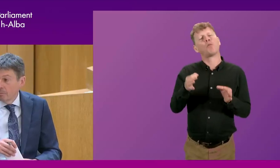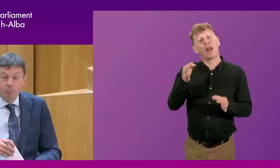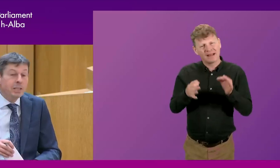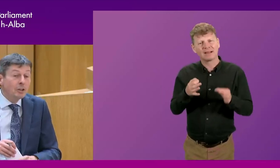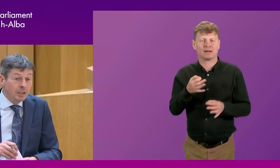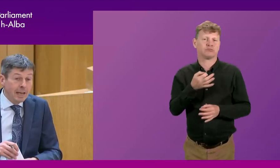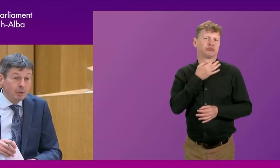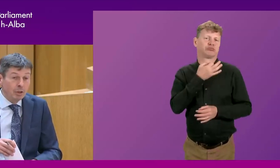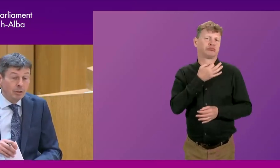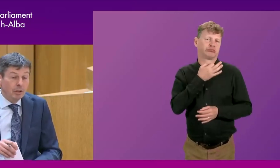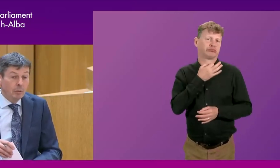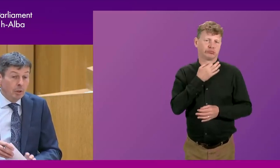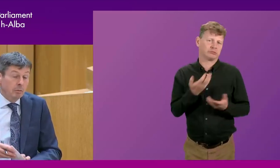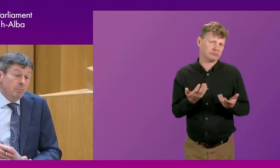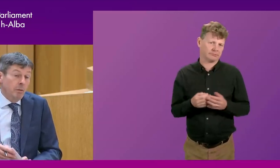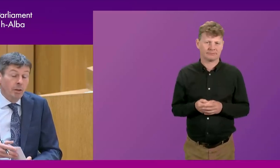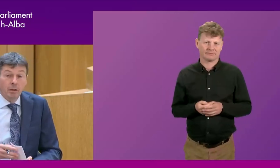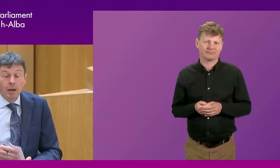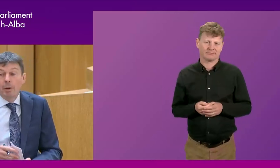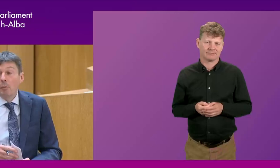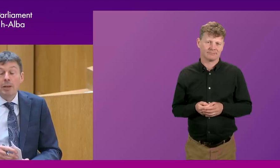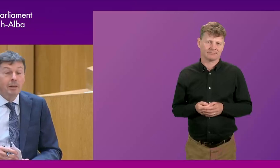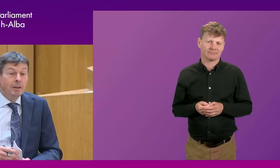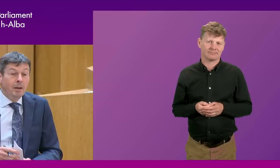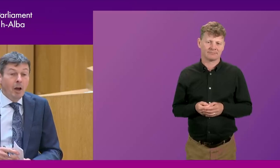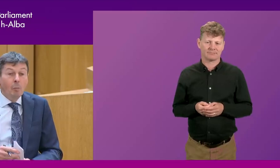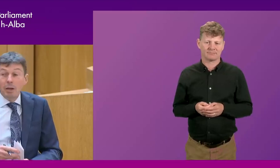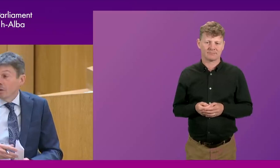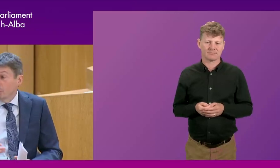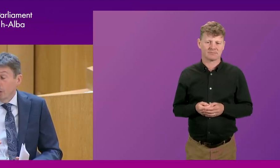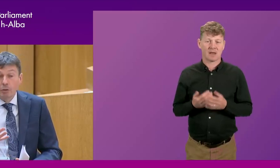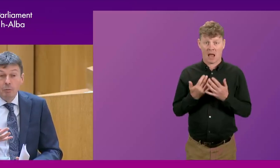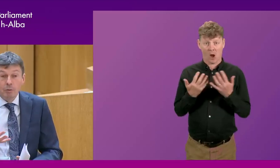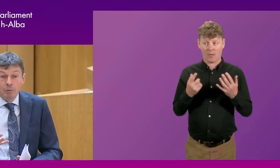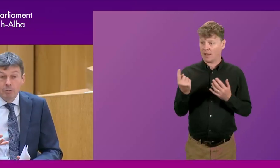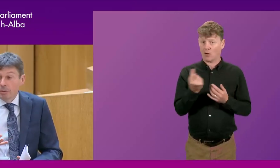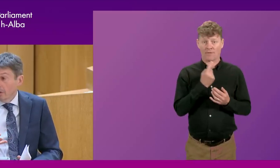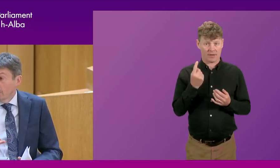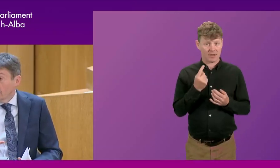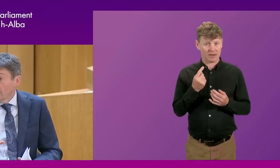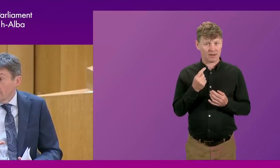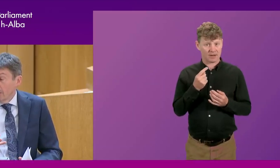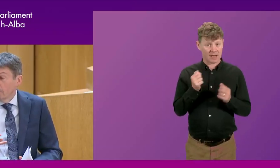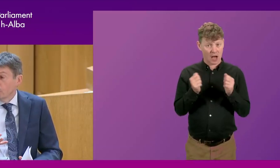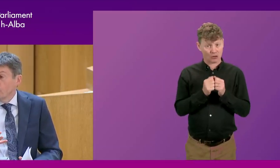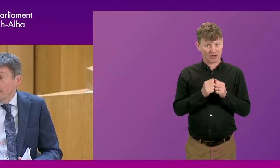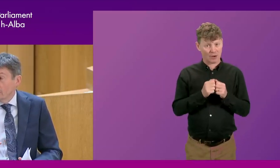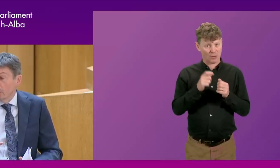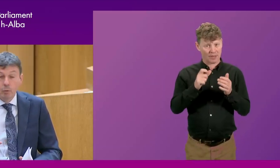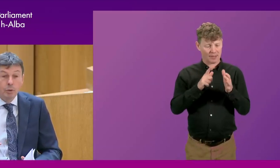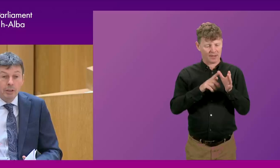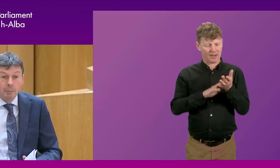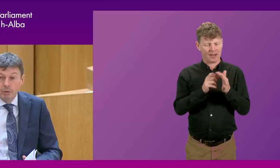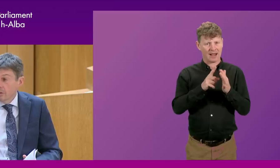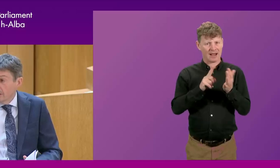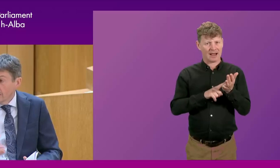potentially damaging. But I think, I mean, how many, how many of us would agree with Campbell Christie? I mean, so many of us